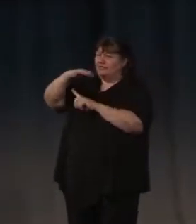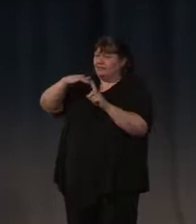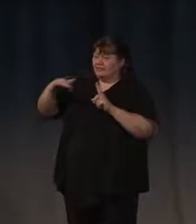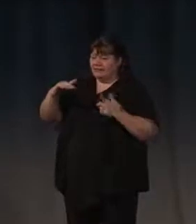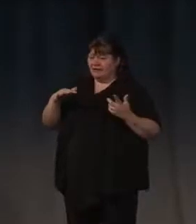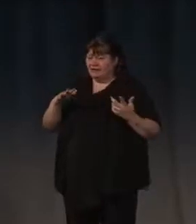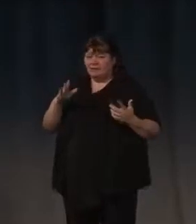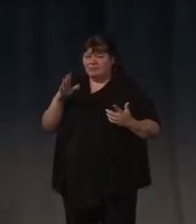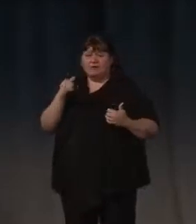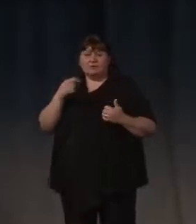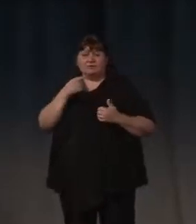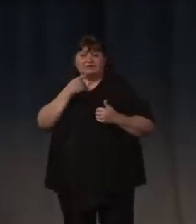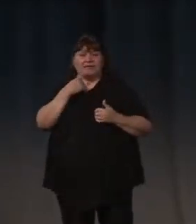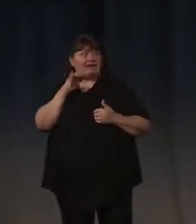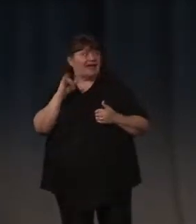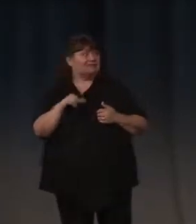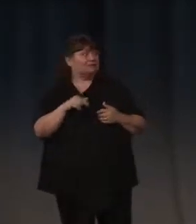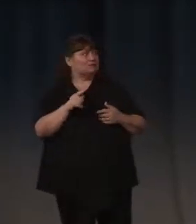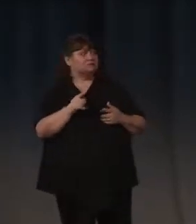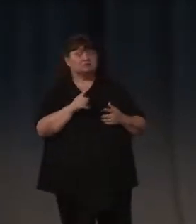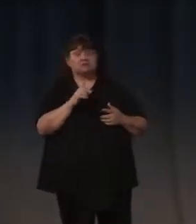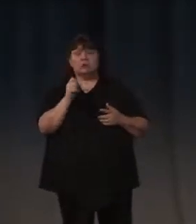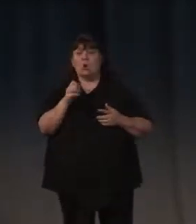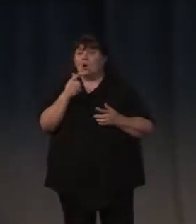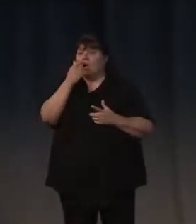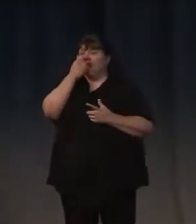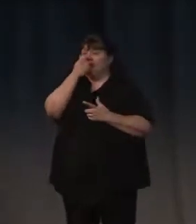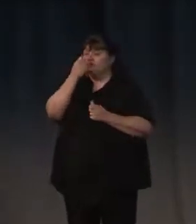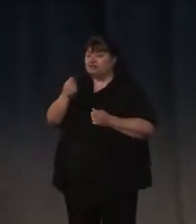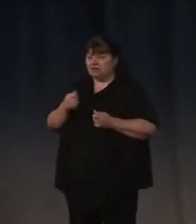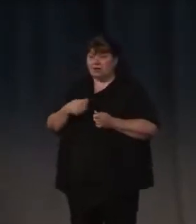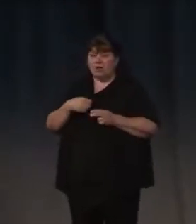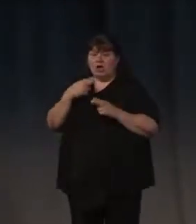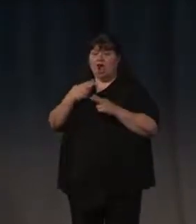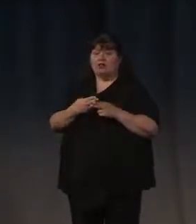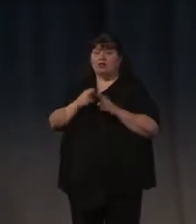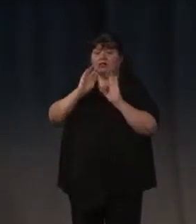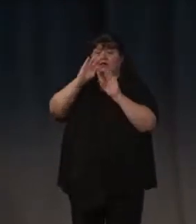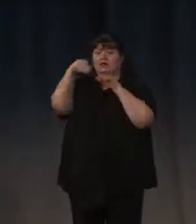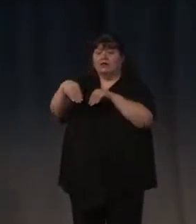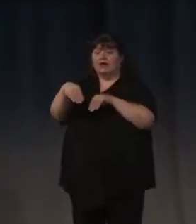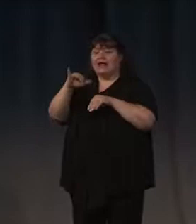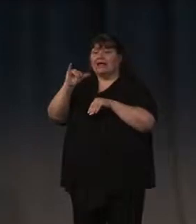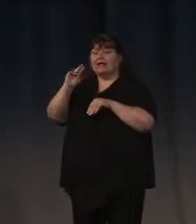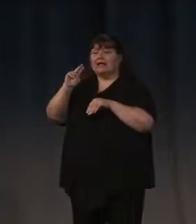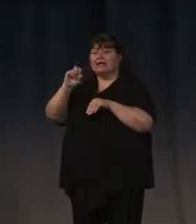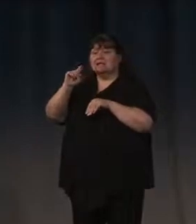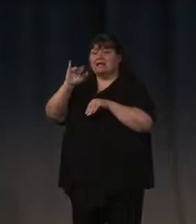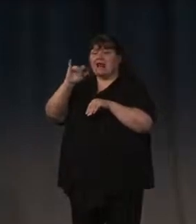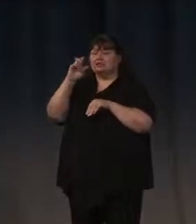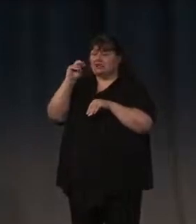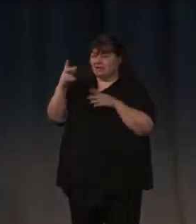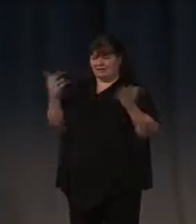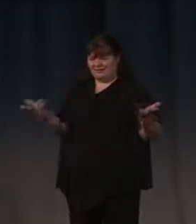I would say. Because I want to say that this is what's so interesting. We call these installations, I mean, please.